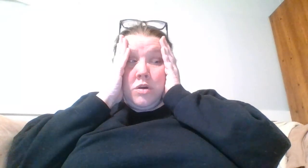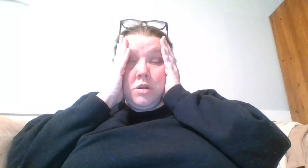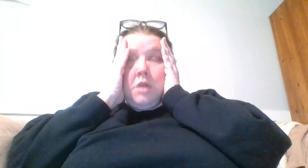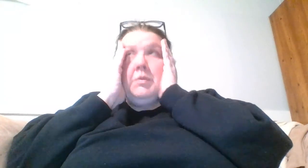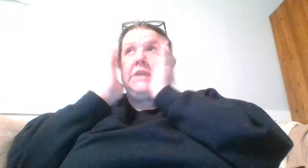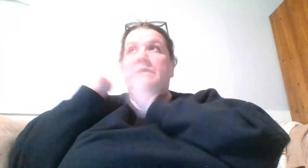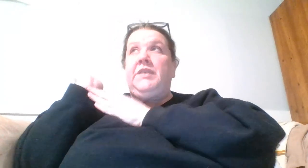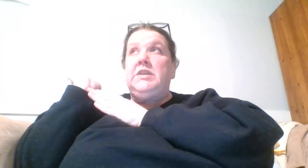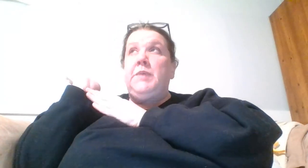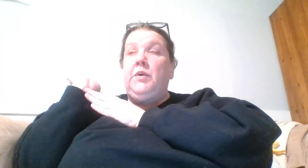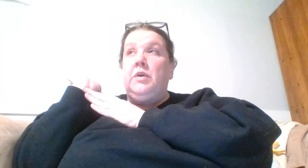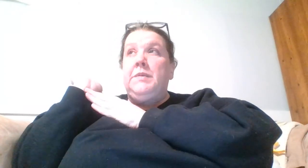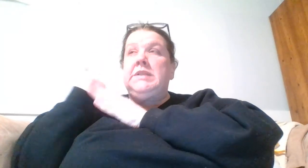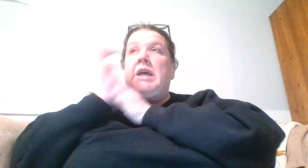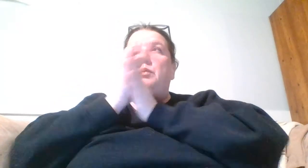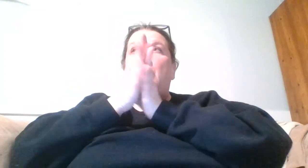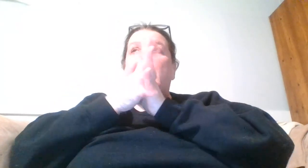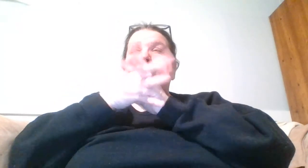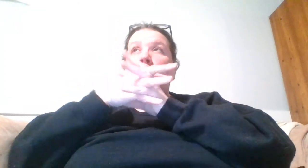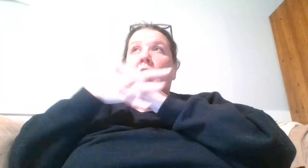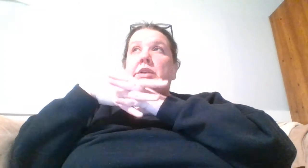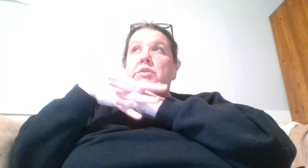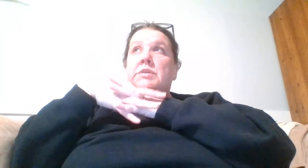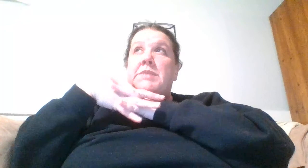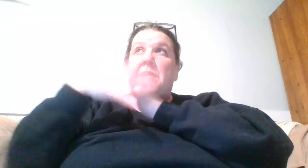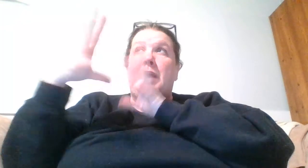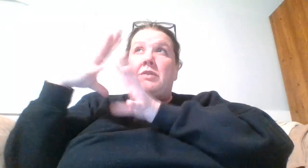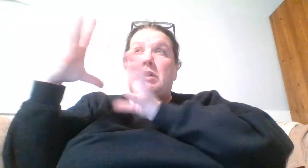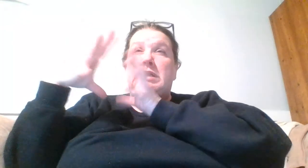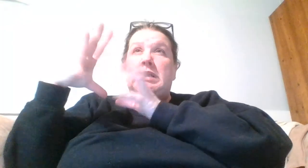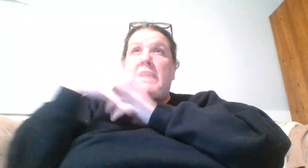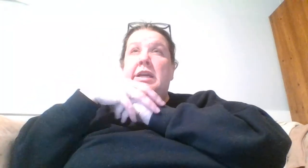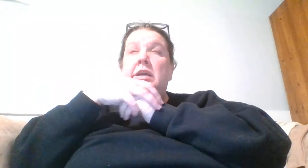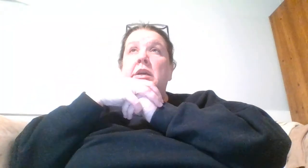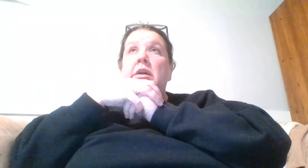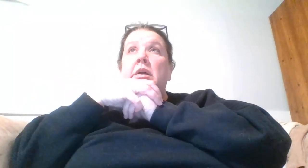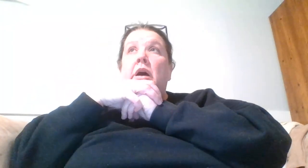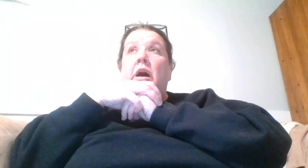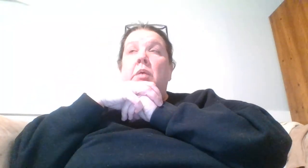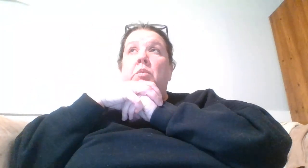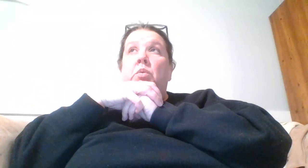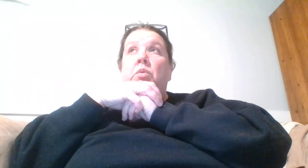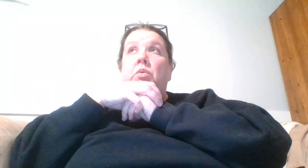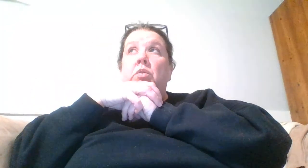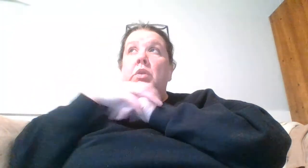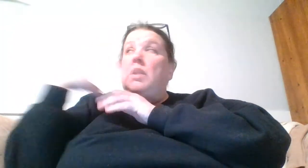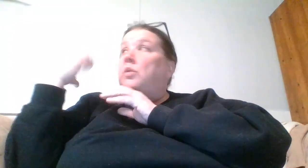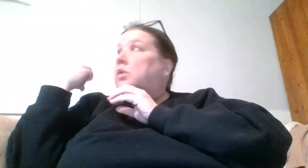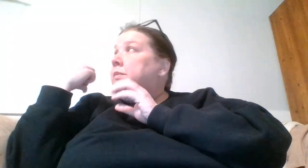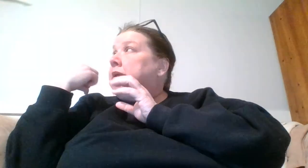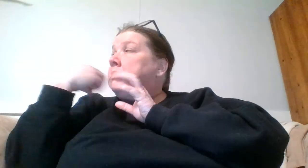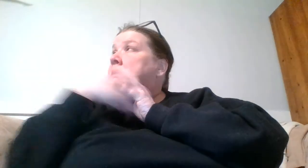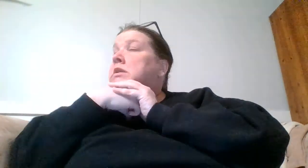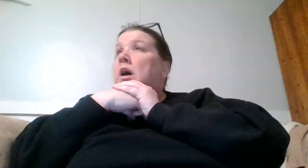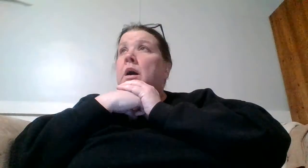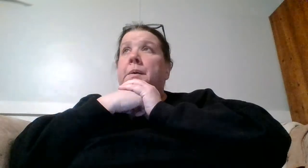because I finished my ornaments I do want to do some st patrick's e day um little ornaments um